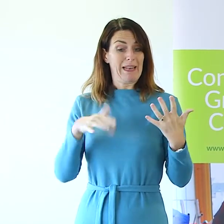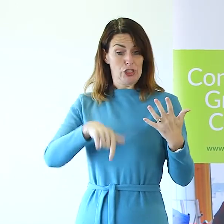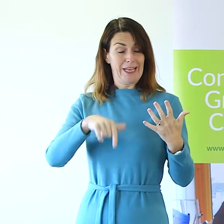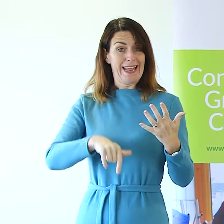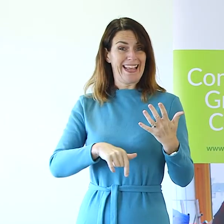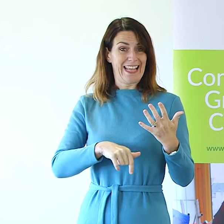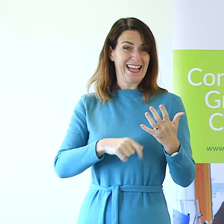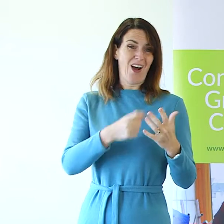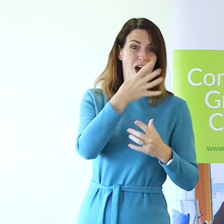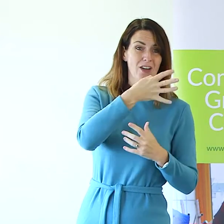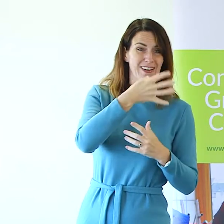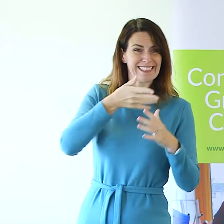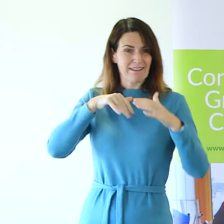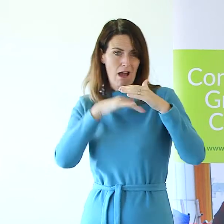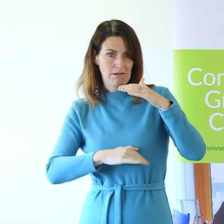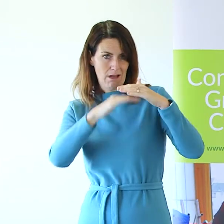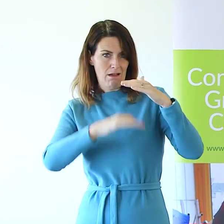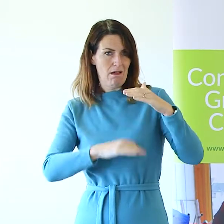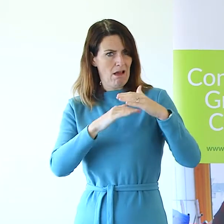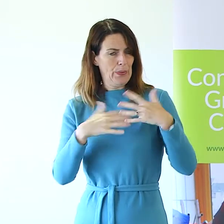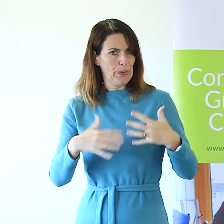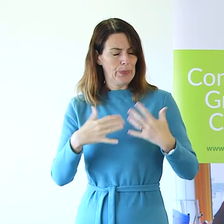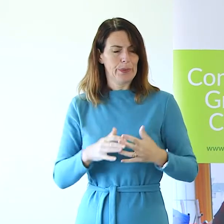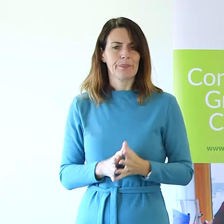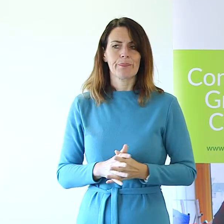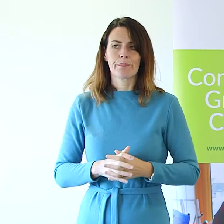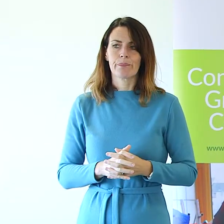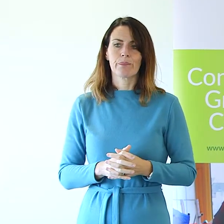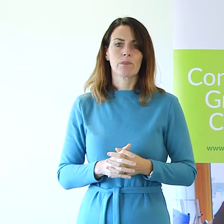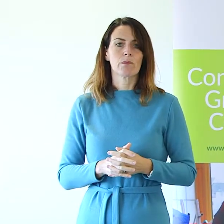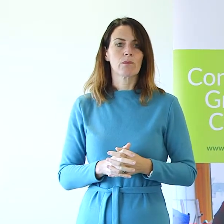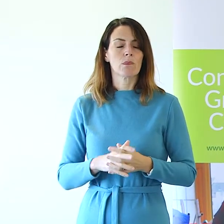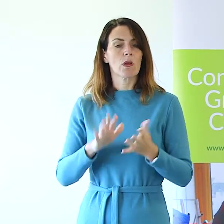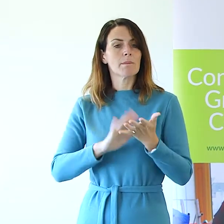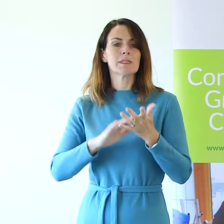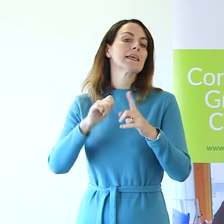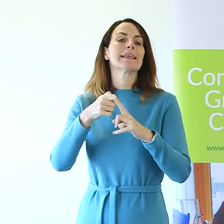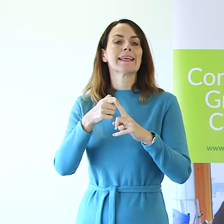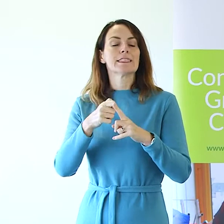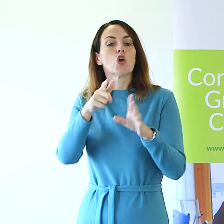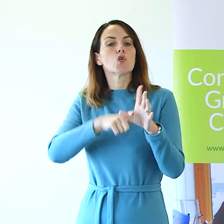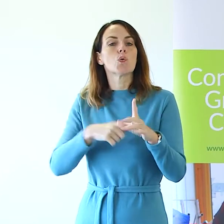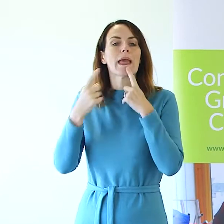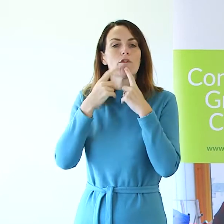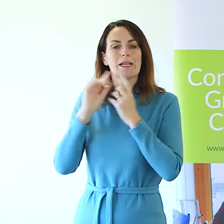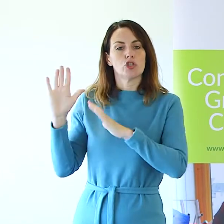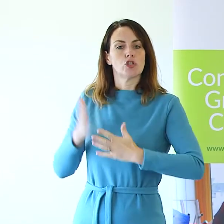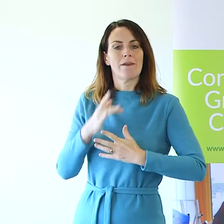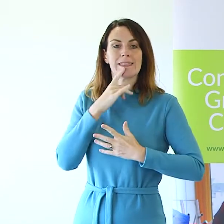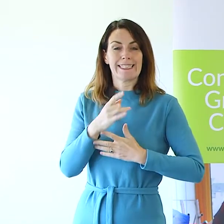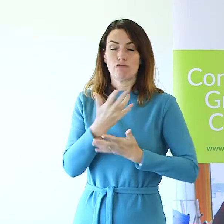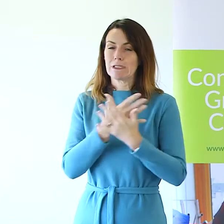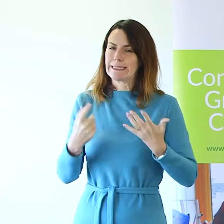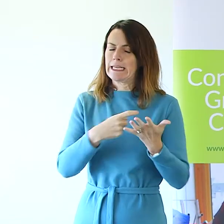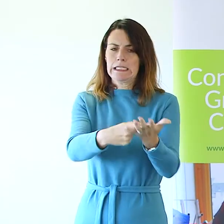Milton Keynes being aged 19 and under. Milton Keynes Youth Information Service confirmed they have had the most referrals for